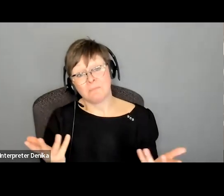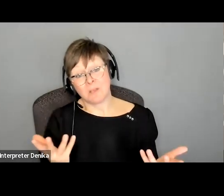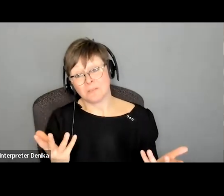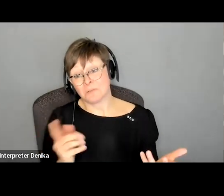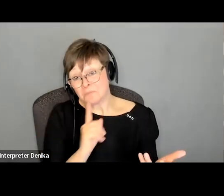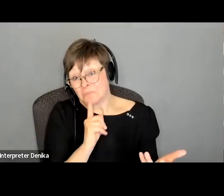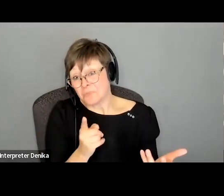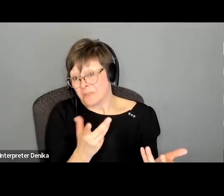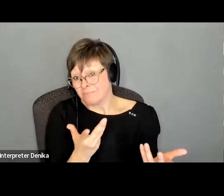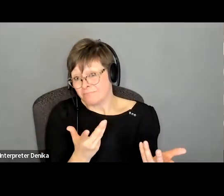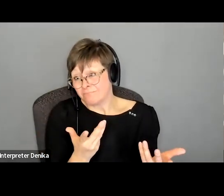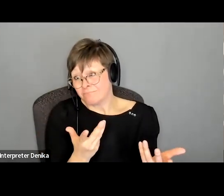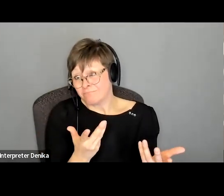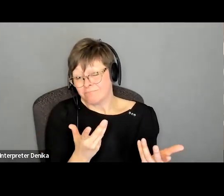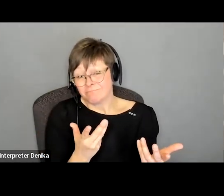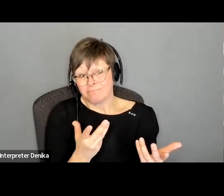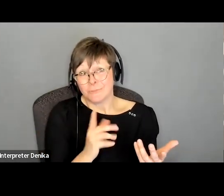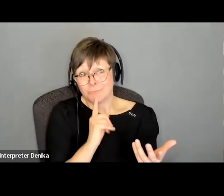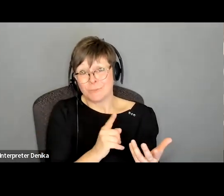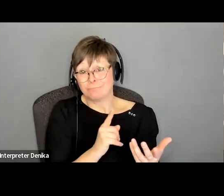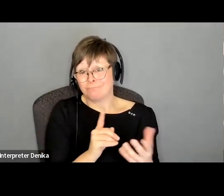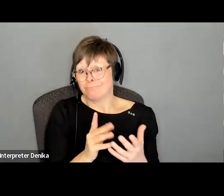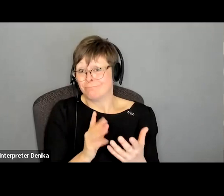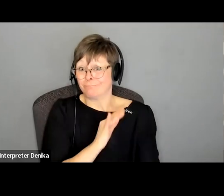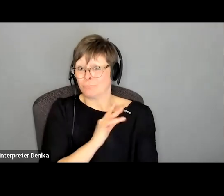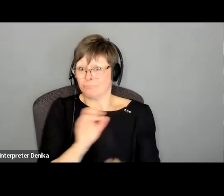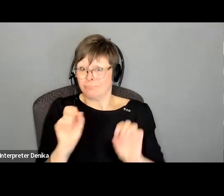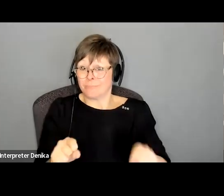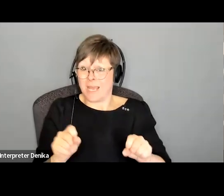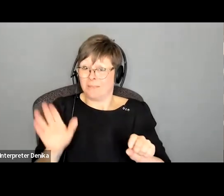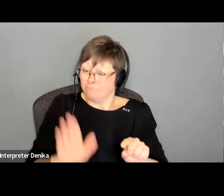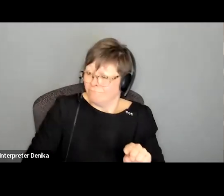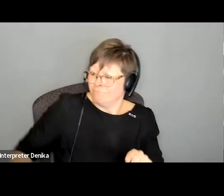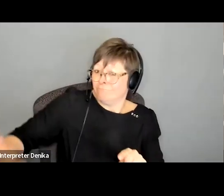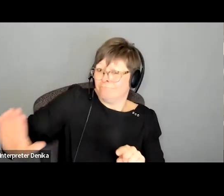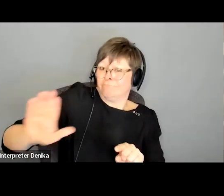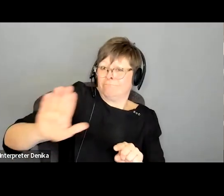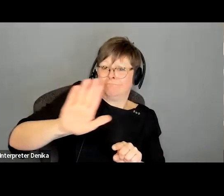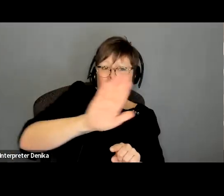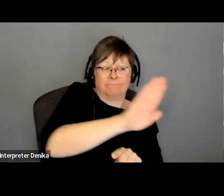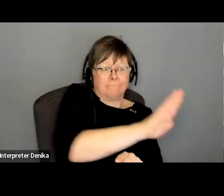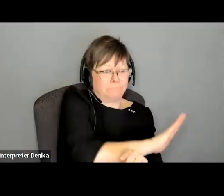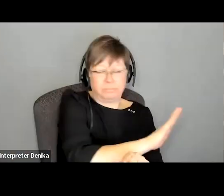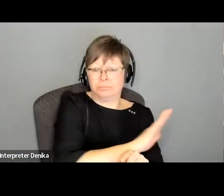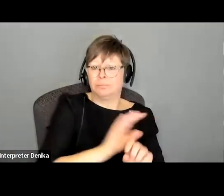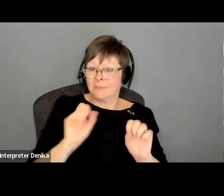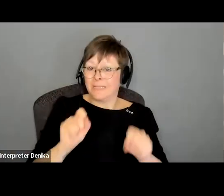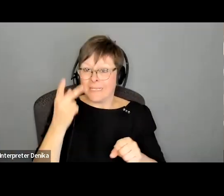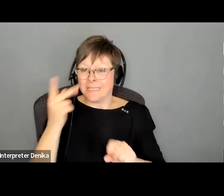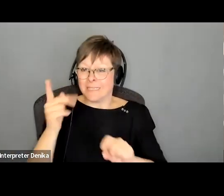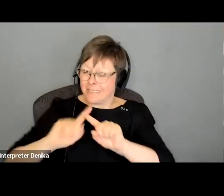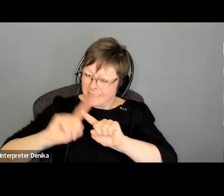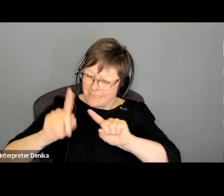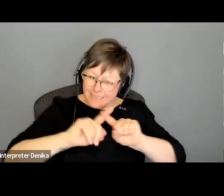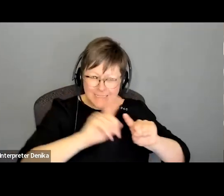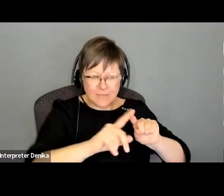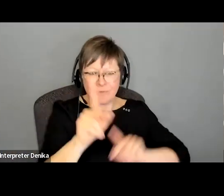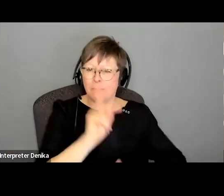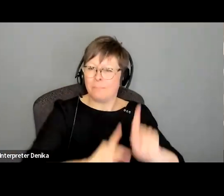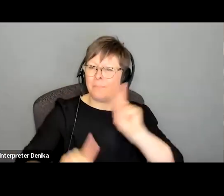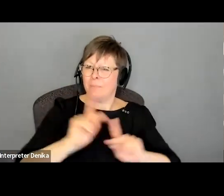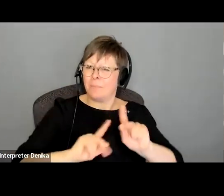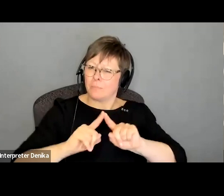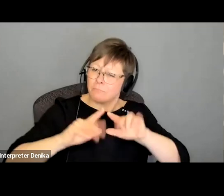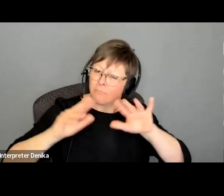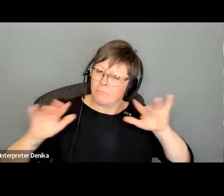know being able to cast goes to coast and and being able to do tape you can see from all from all walks of life from all across the country